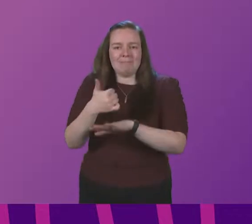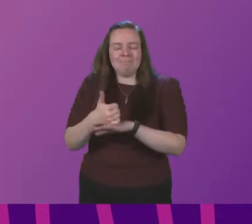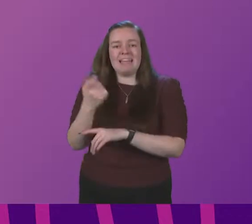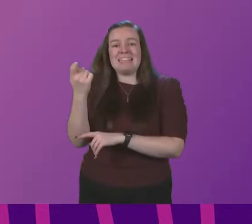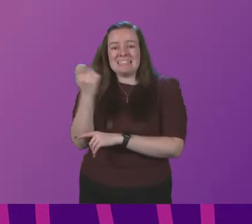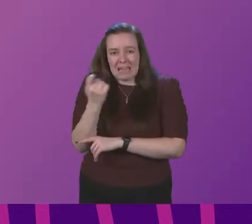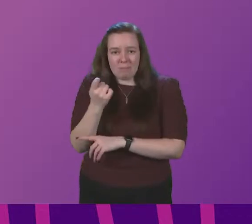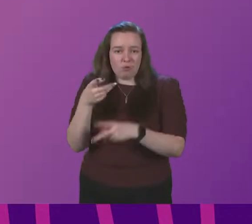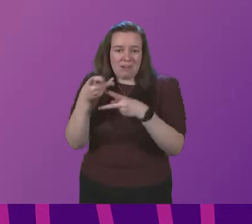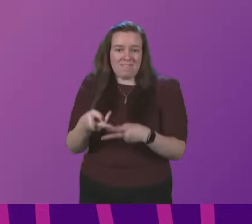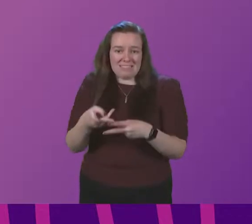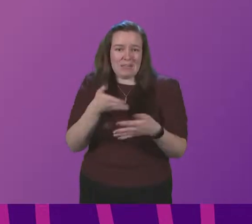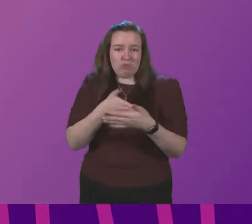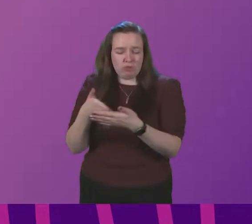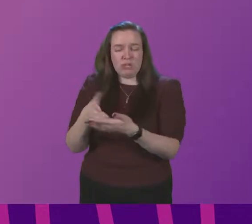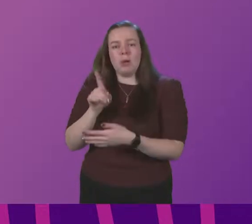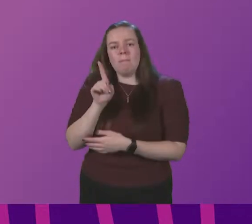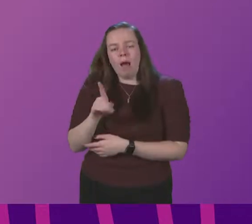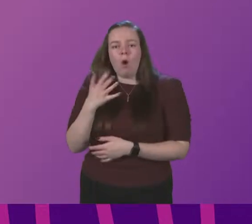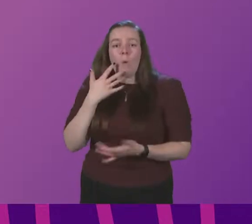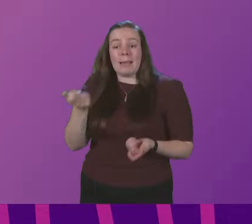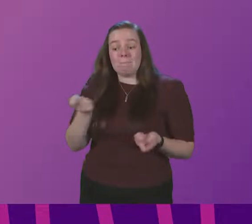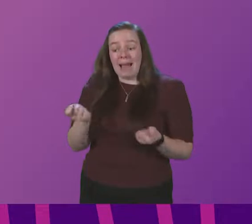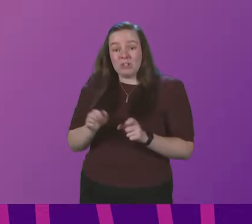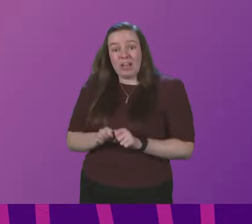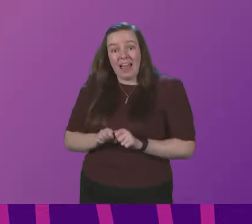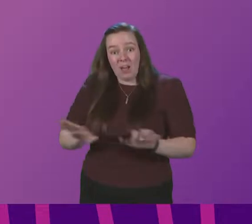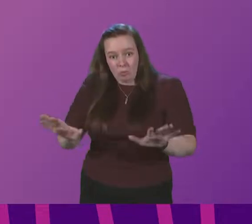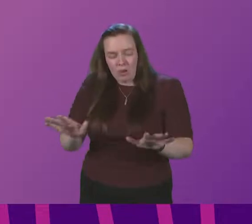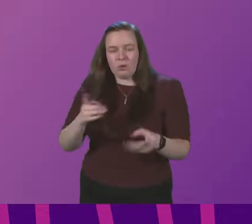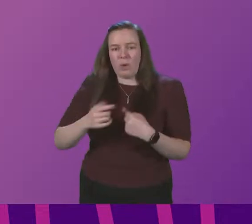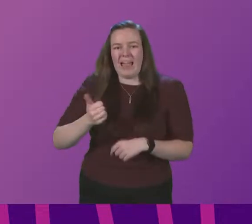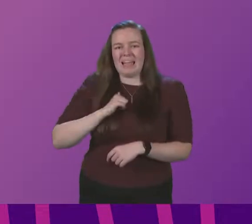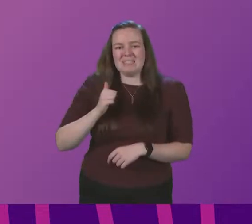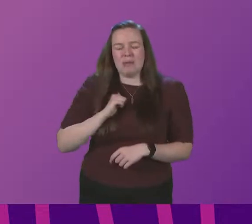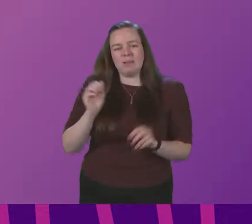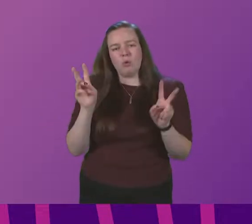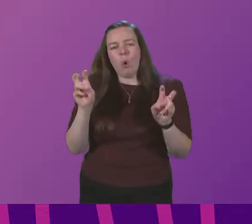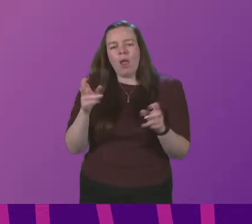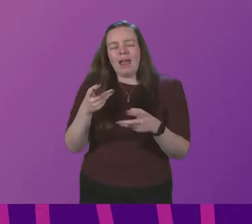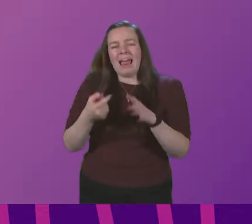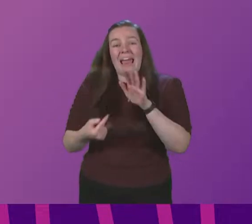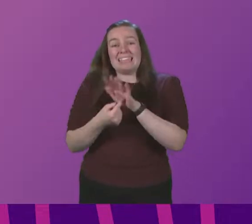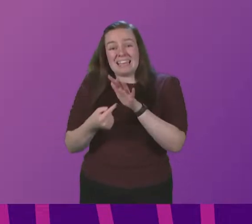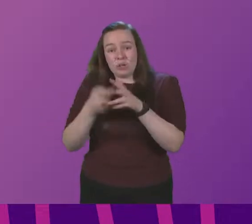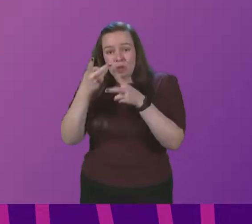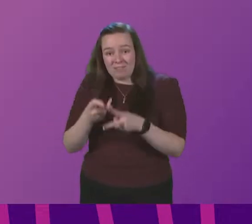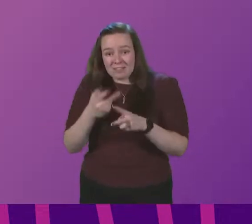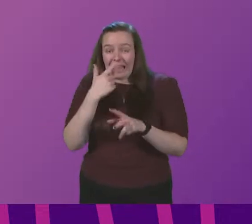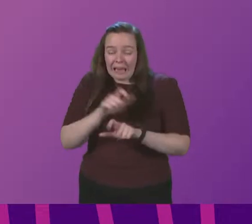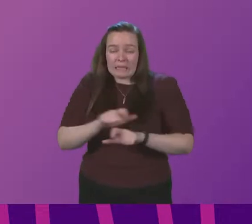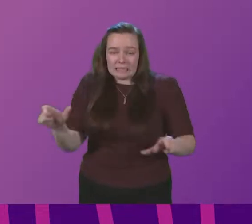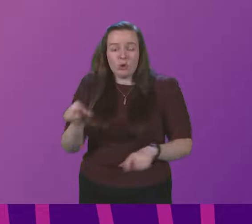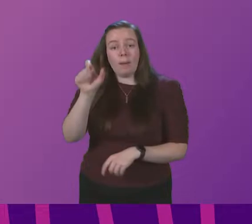visiting restrictions. However, even when managing an outbreak, we expect what we call essential visits to continue and a person with